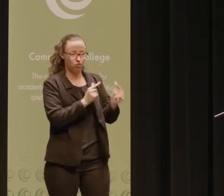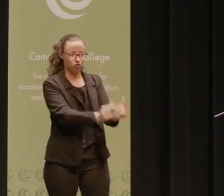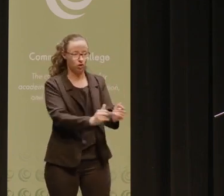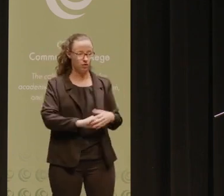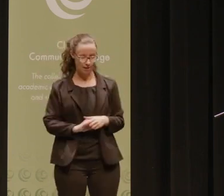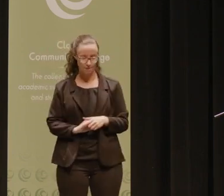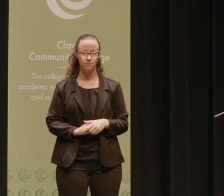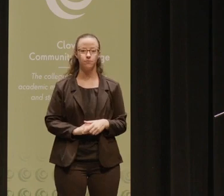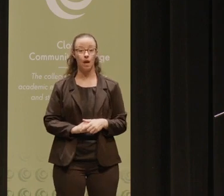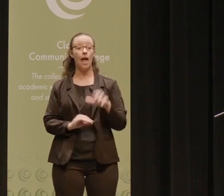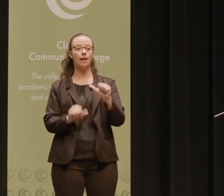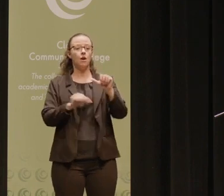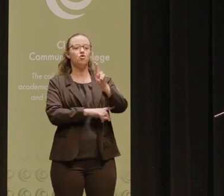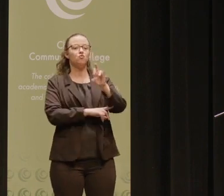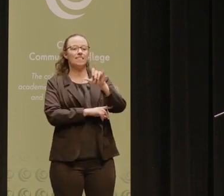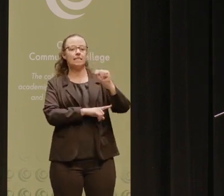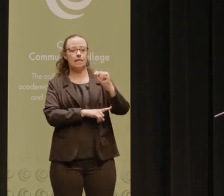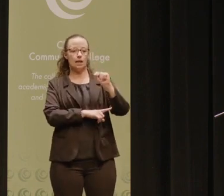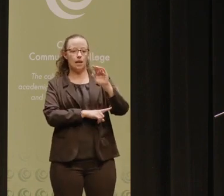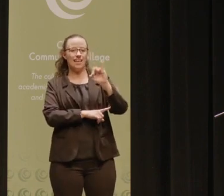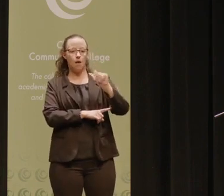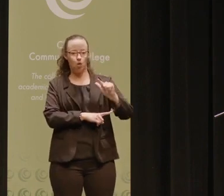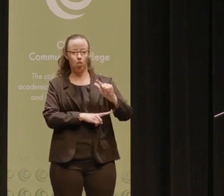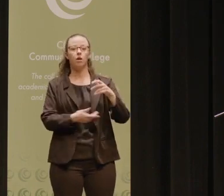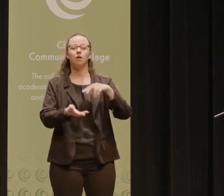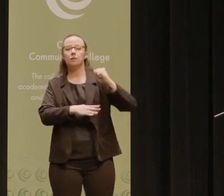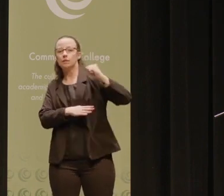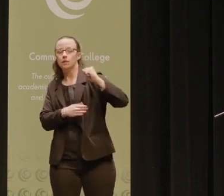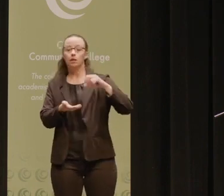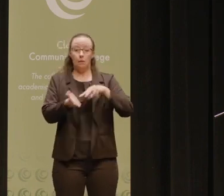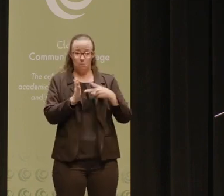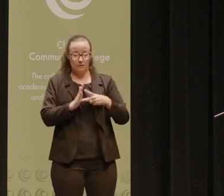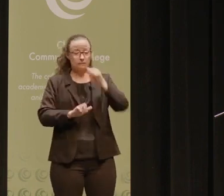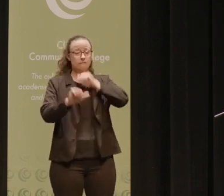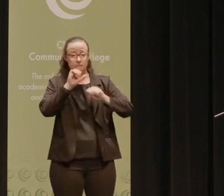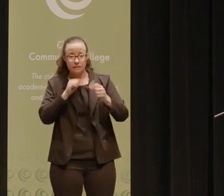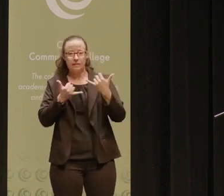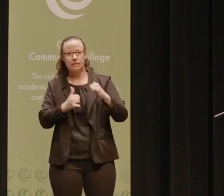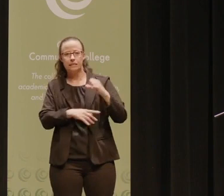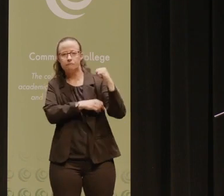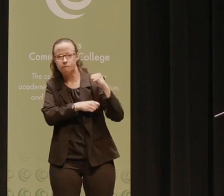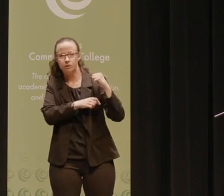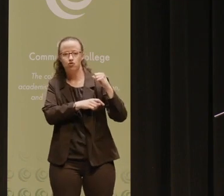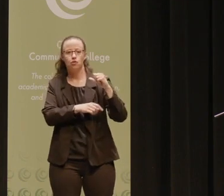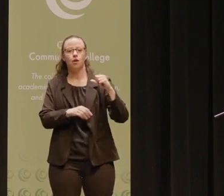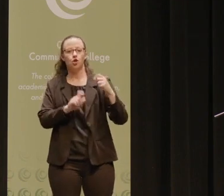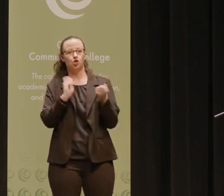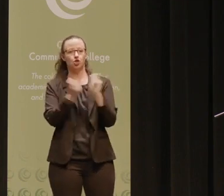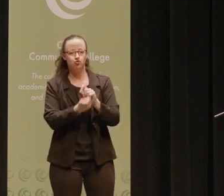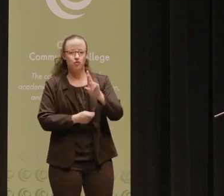And resistant capital, which captures communities of color's courage and resilience to resist racism